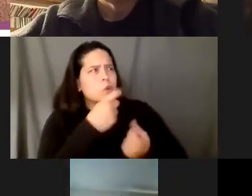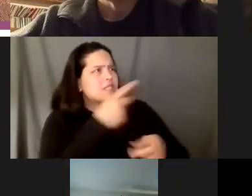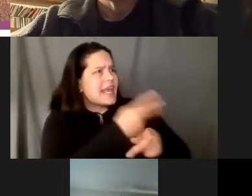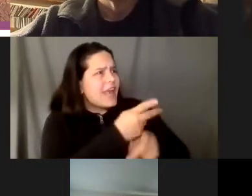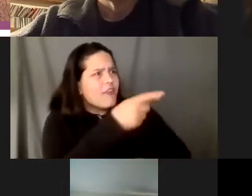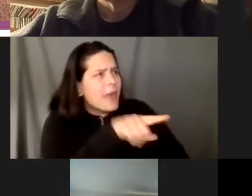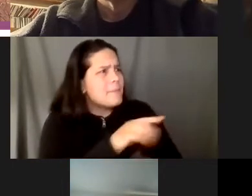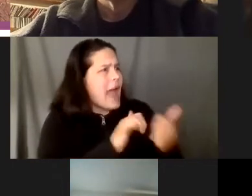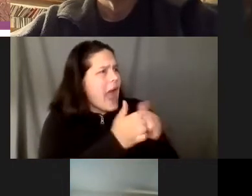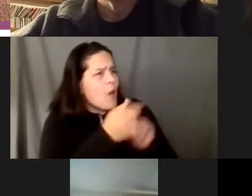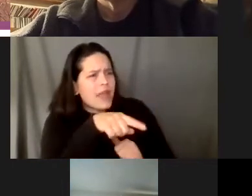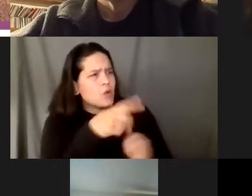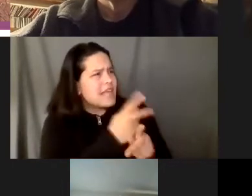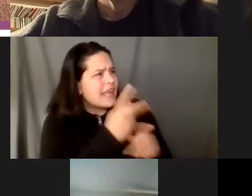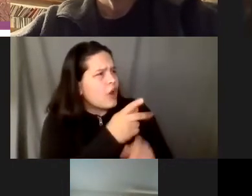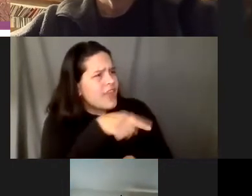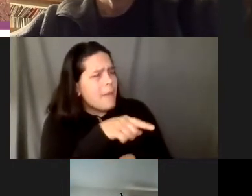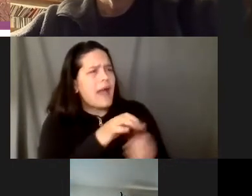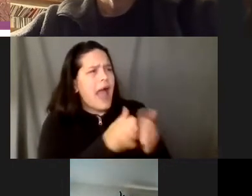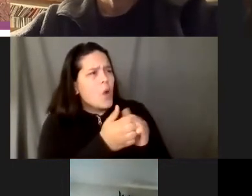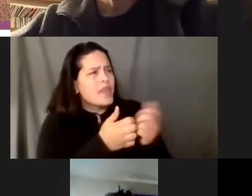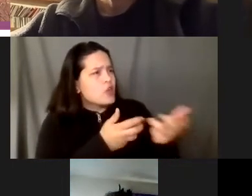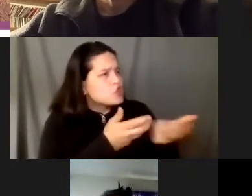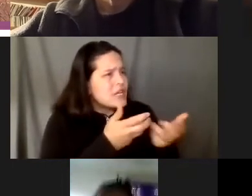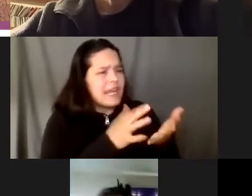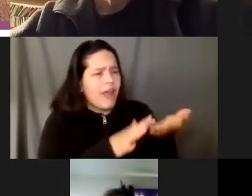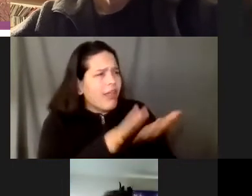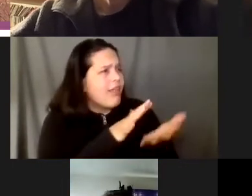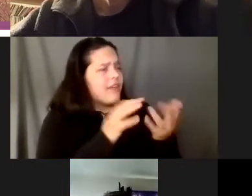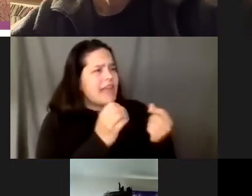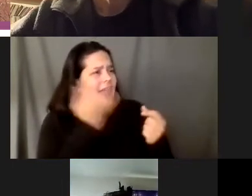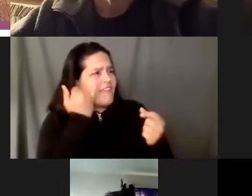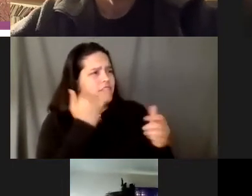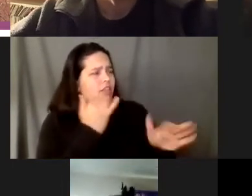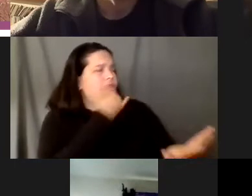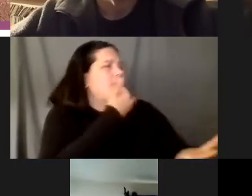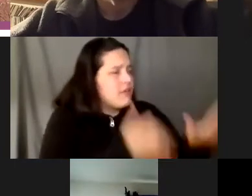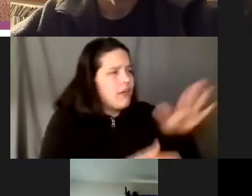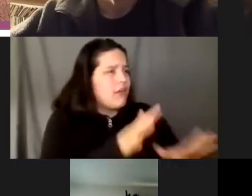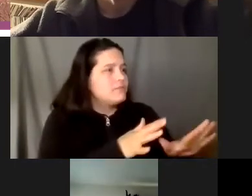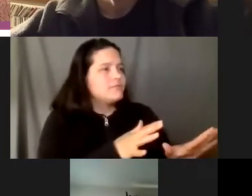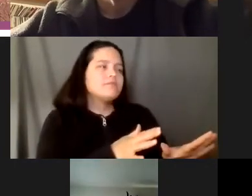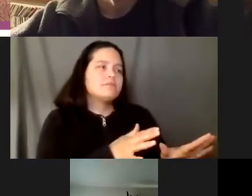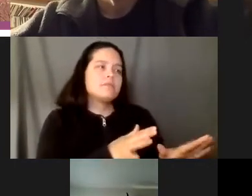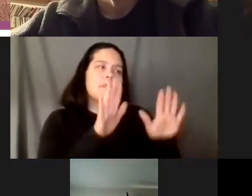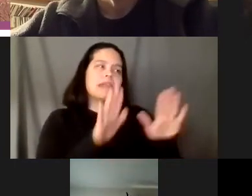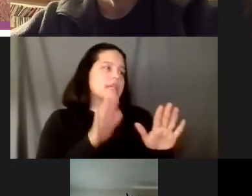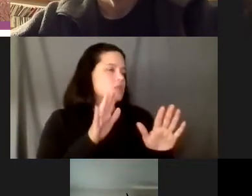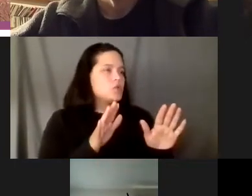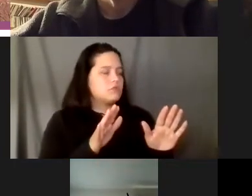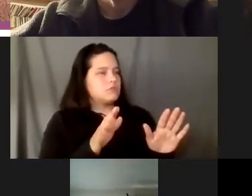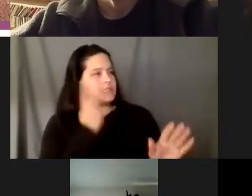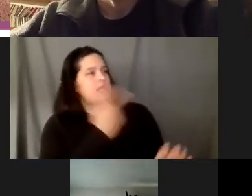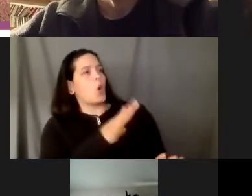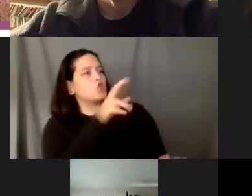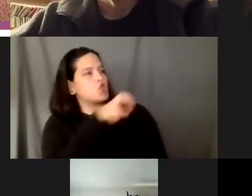um it's just nice that to hear your journey so thank you thank you cody when you're